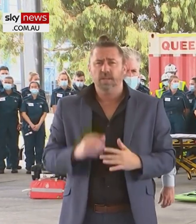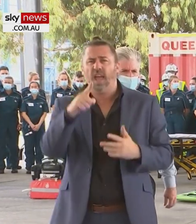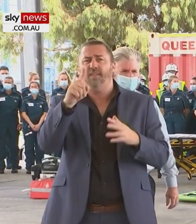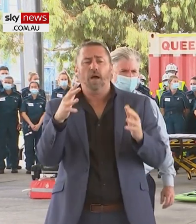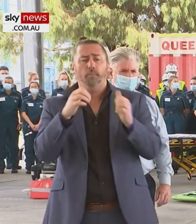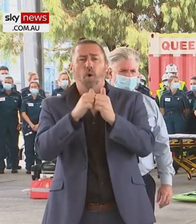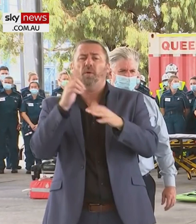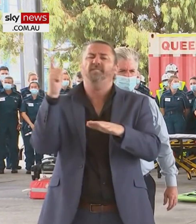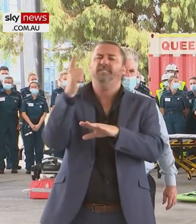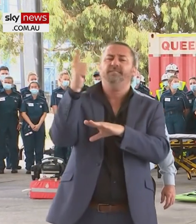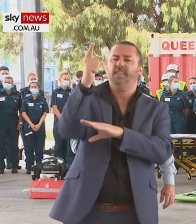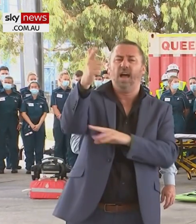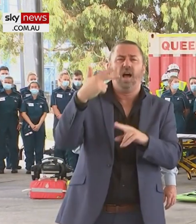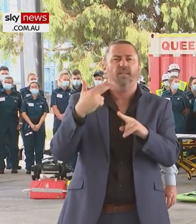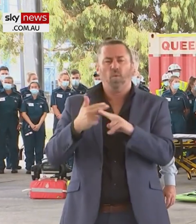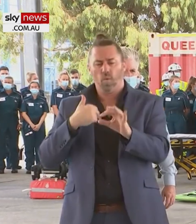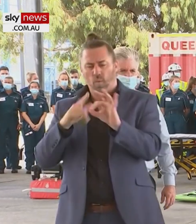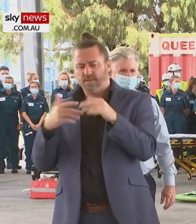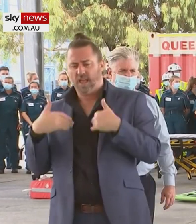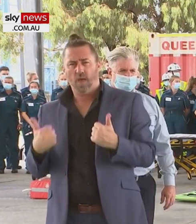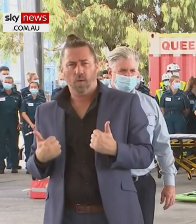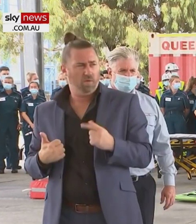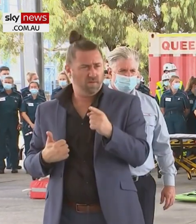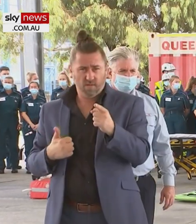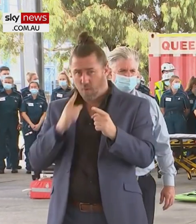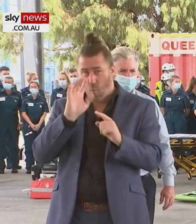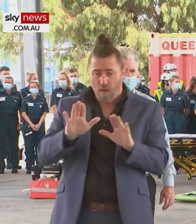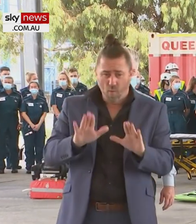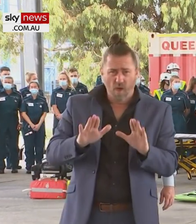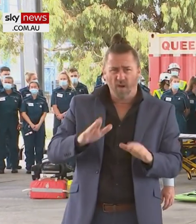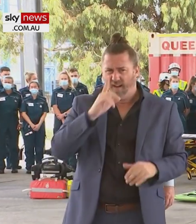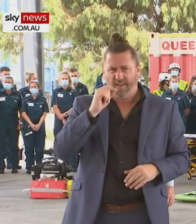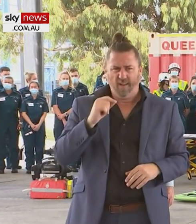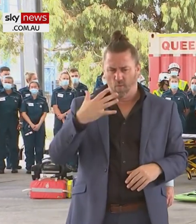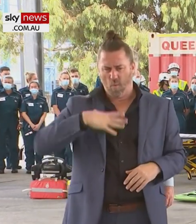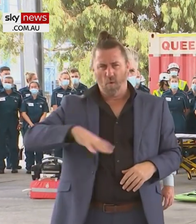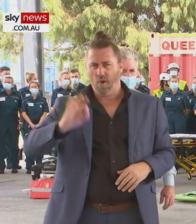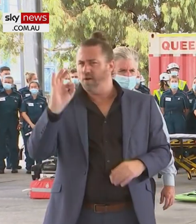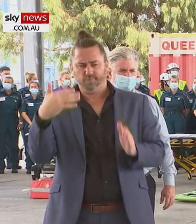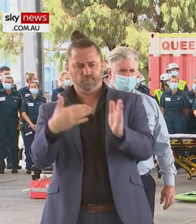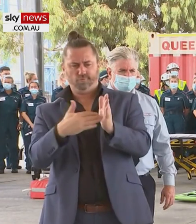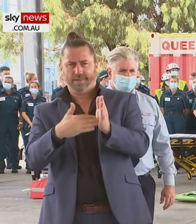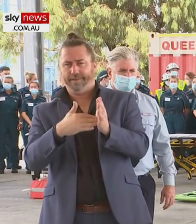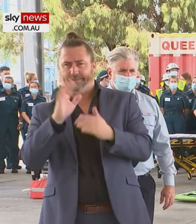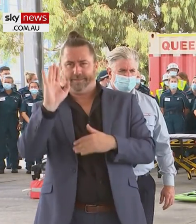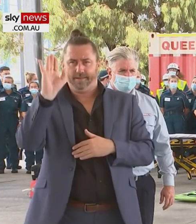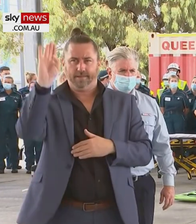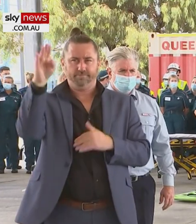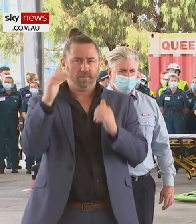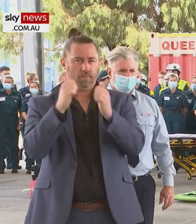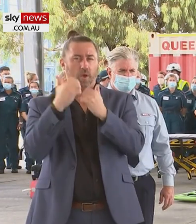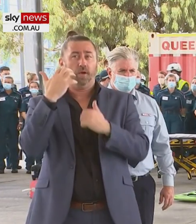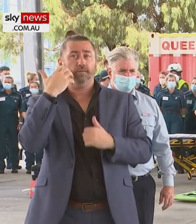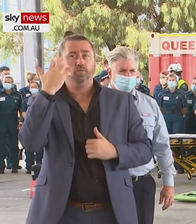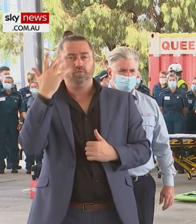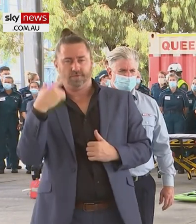future at a public clinic, there is walk-ins available right now. You can bring that forward. You can walk in today. They'll cancel